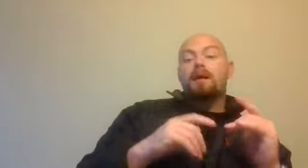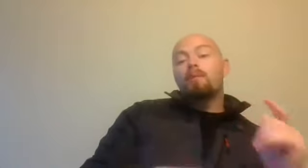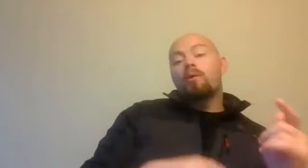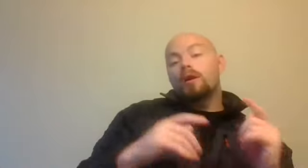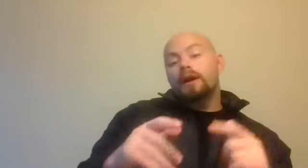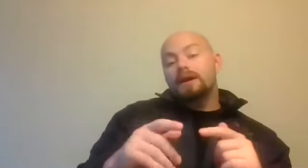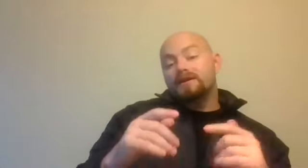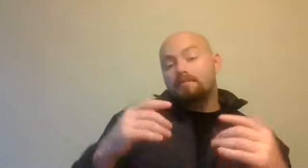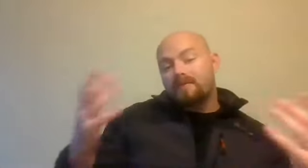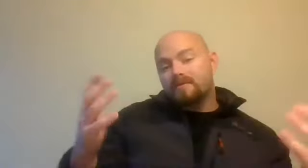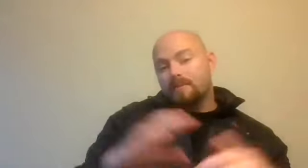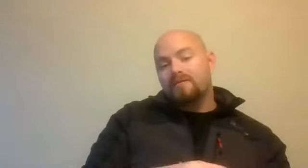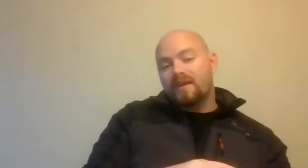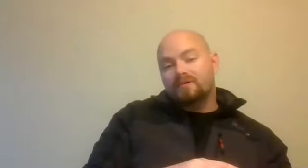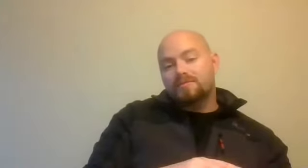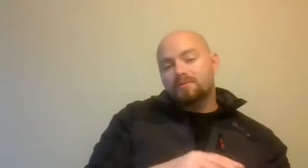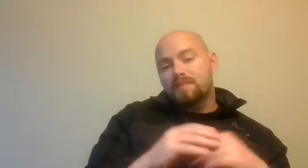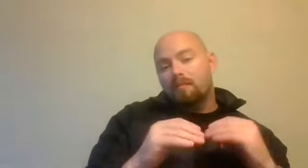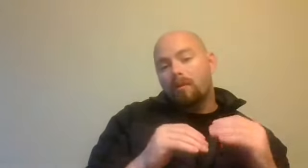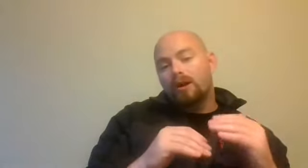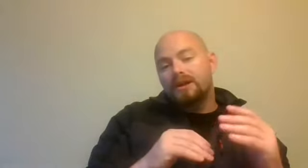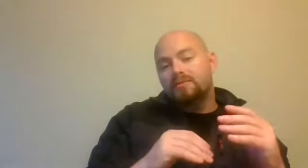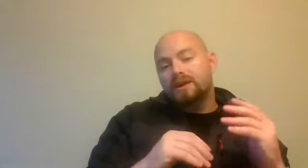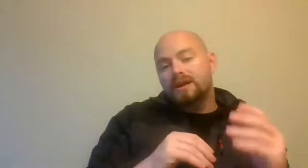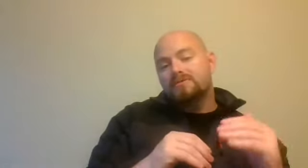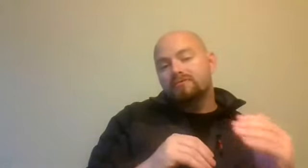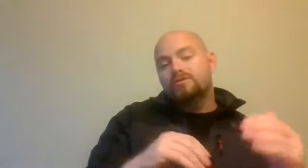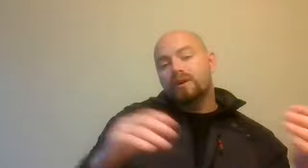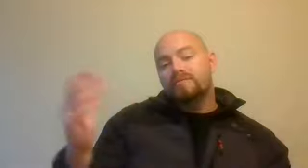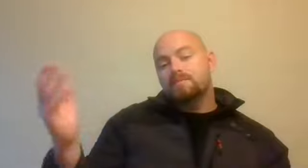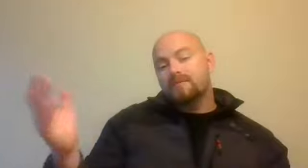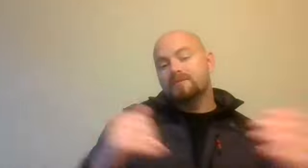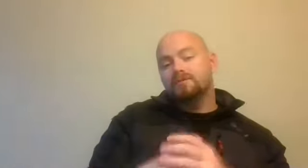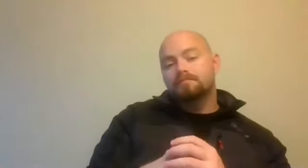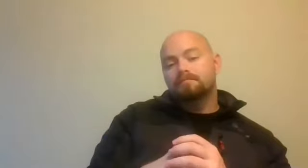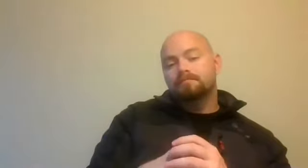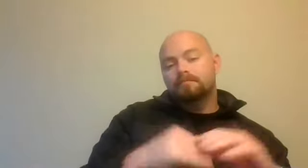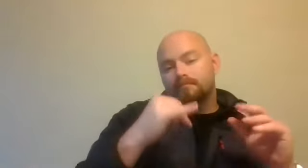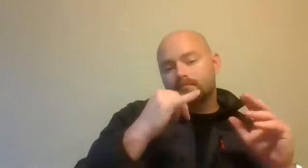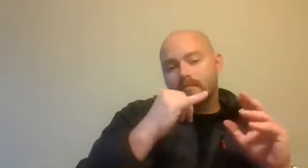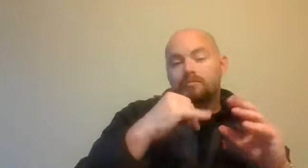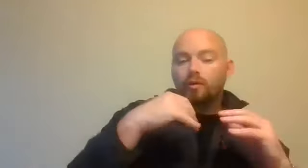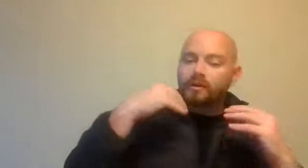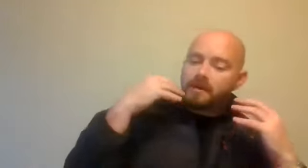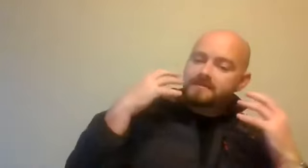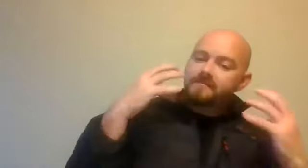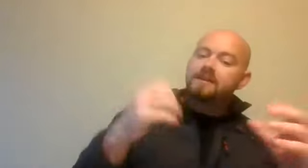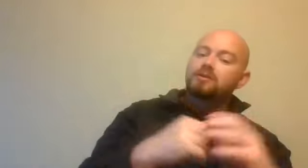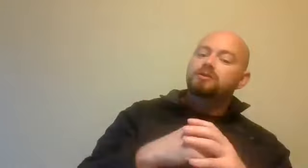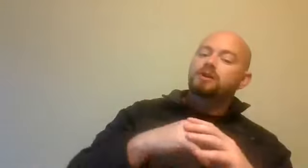are more likely, it's the benefit factor, I suppose, people are more likely to engage in risk greater as a benefit. You know, whether it makes them feel good,